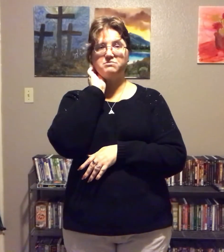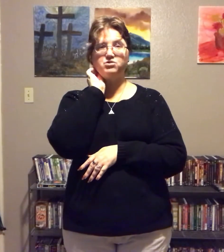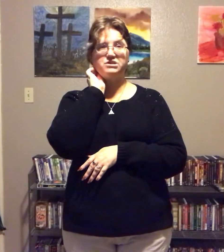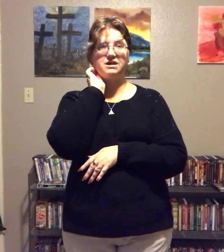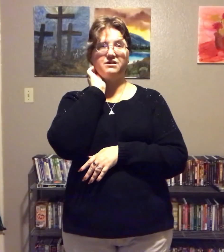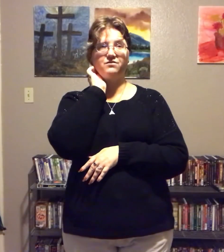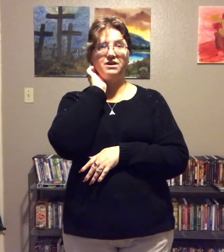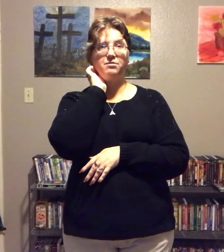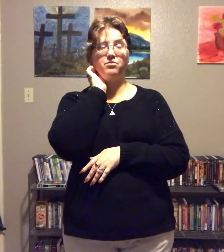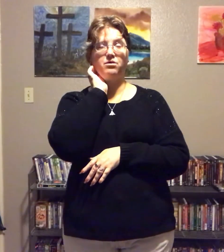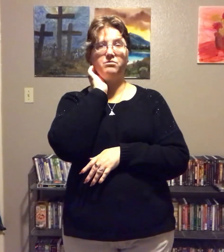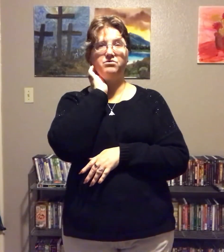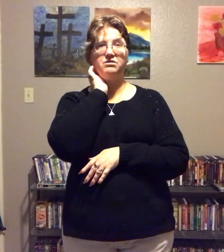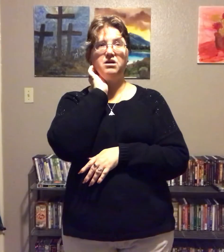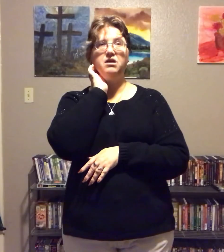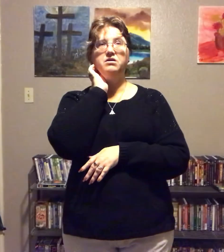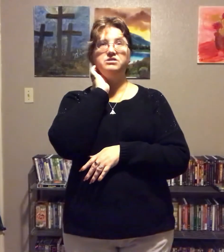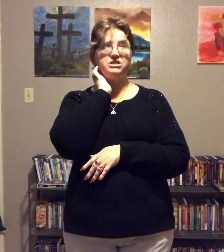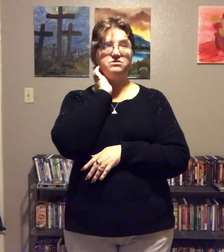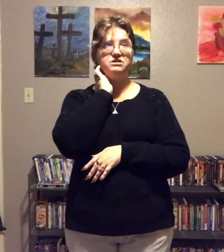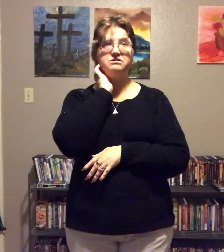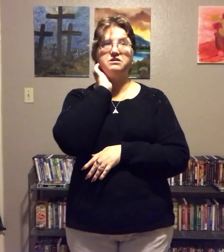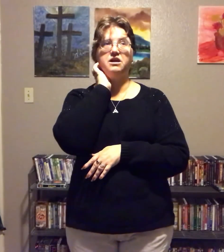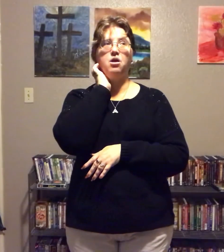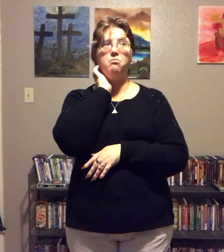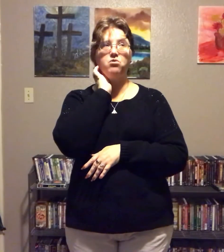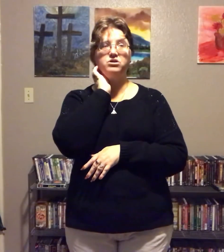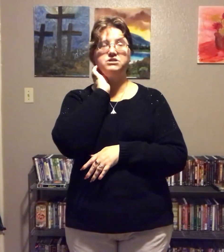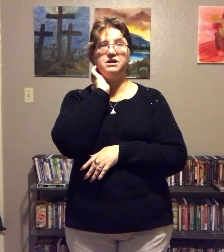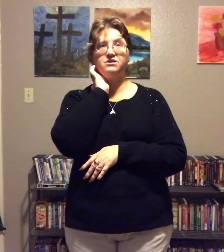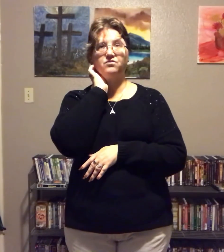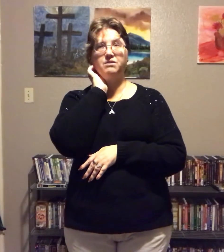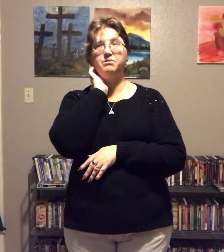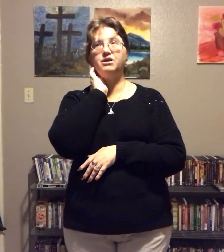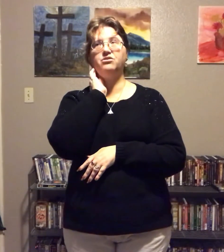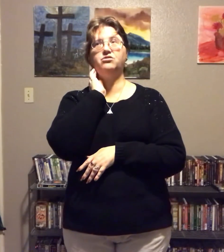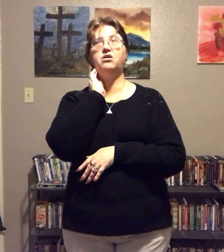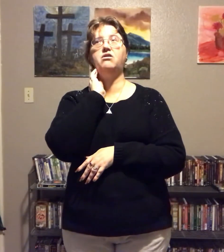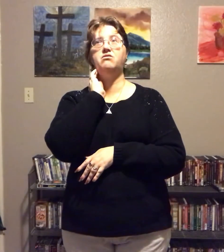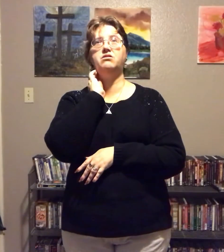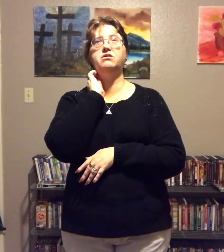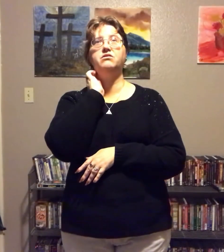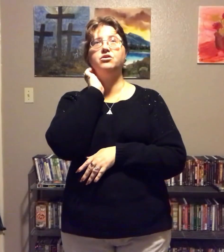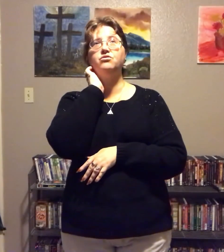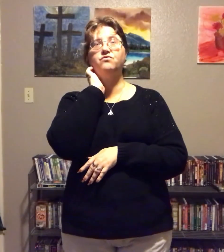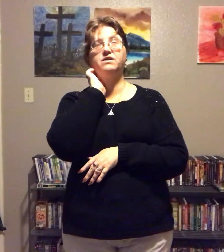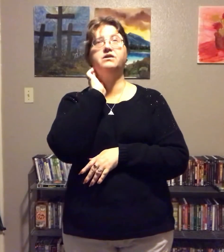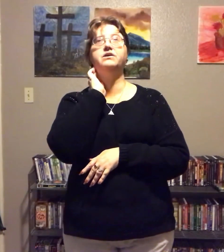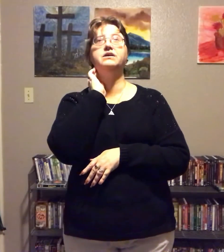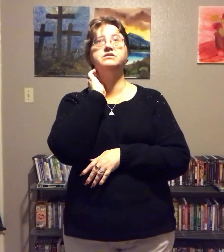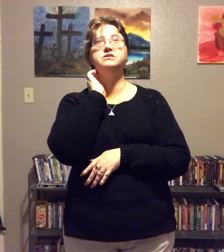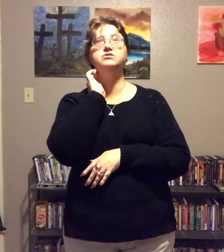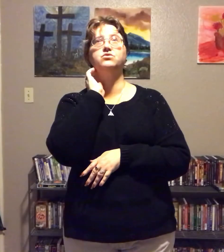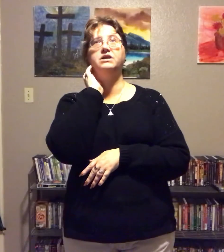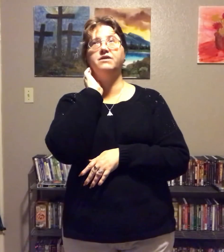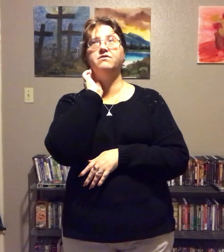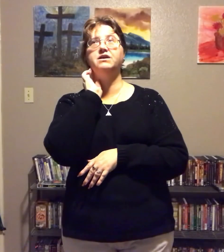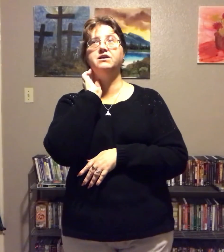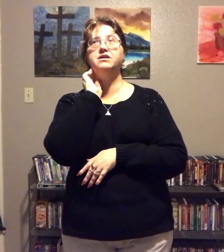more satisfied. I promise. Seriously. More satisfied. Because not only are you finally getting to enjoy life again.